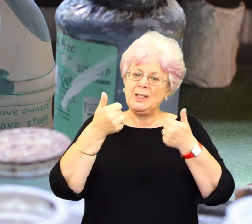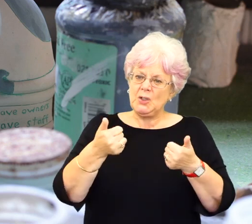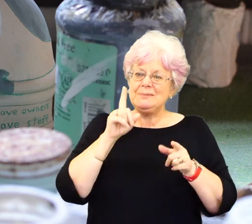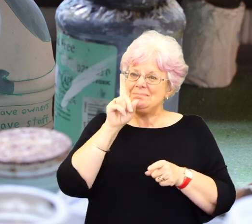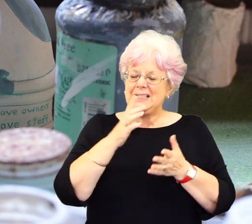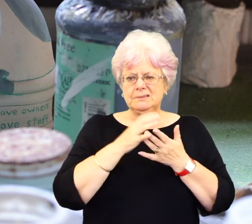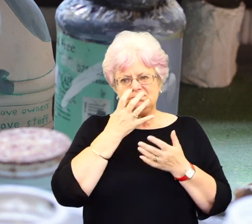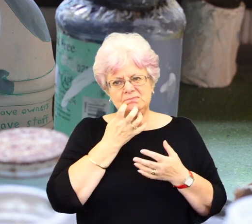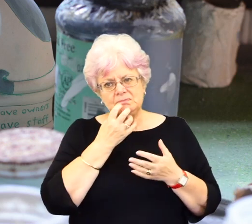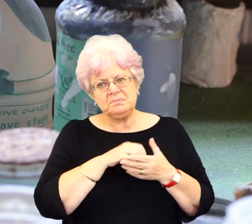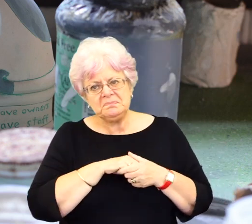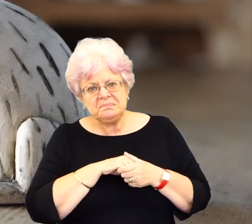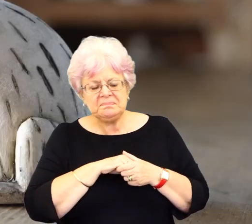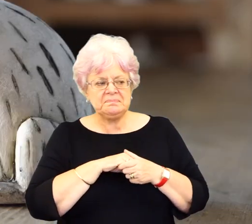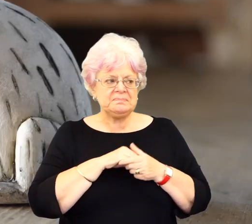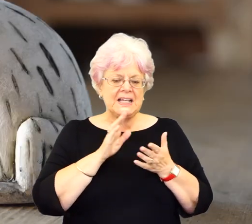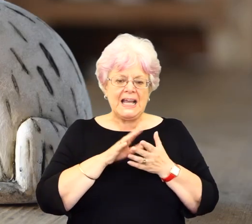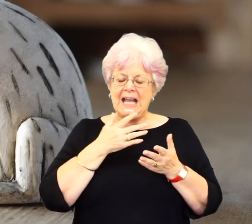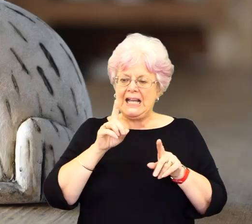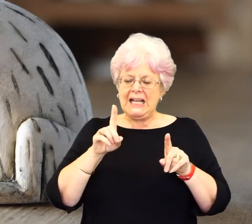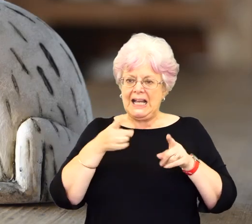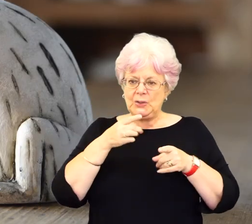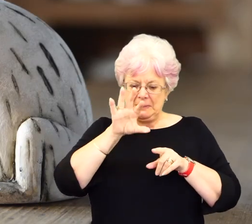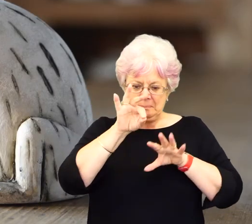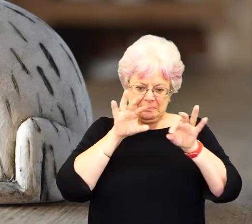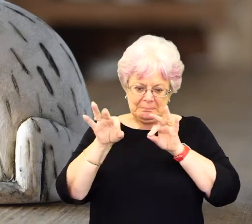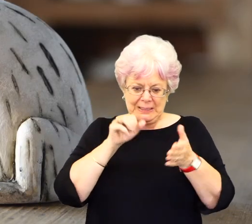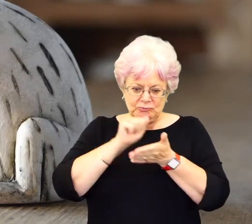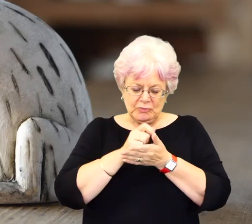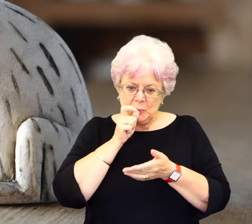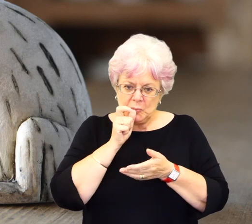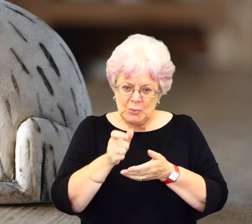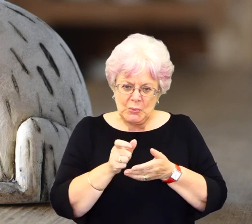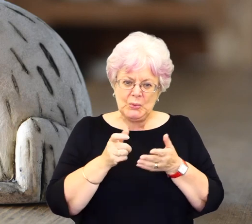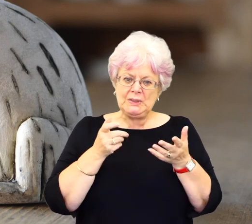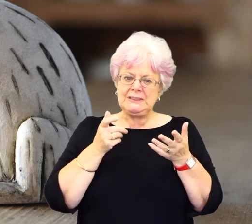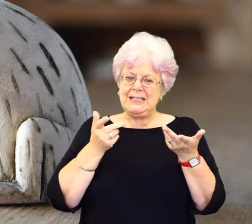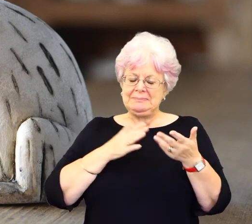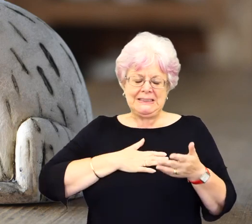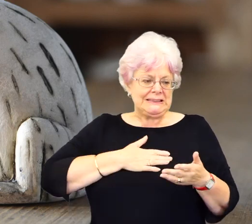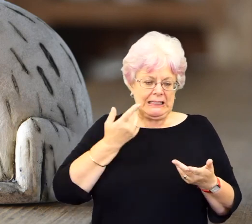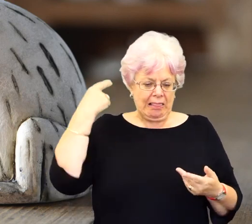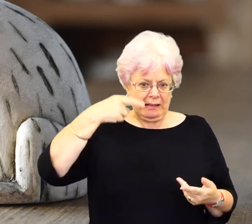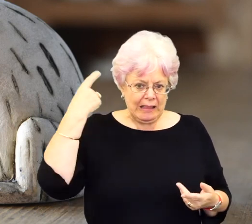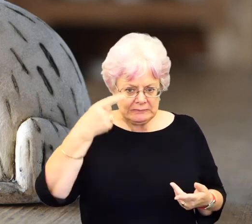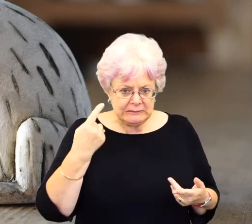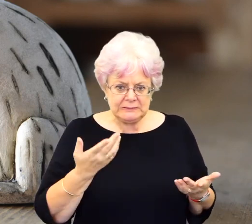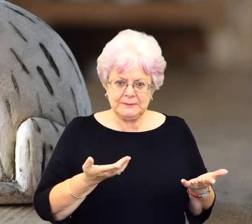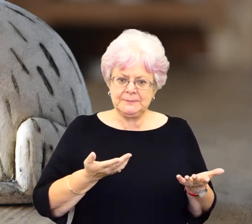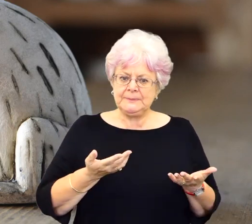even though at times I was quite miserable, because I couldn't pick out the words, um, and I did not like London, um, it's a